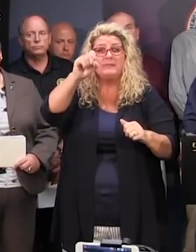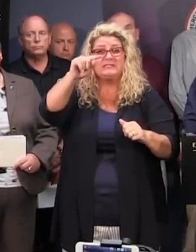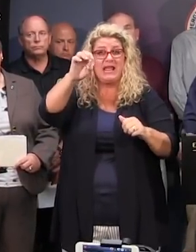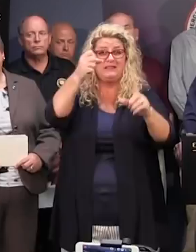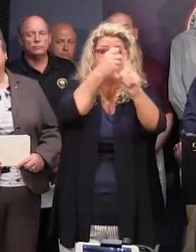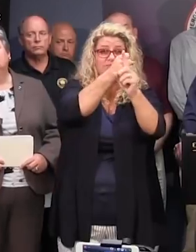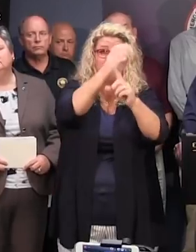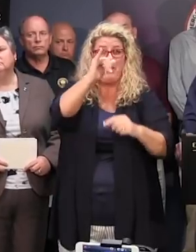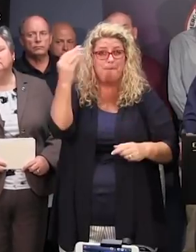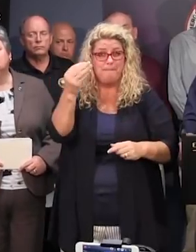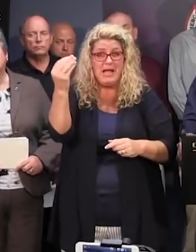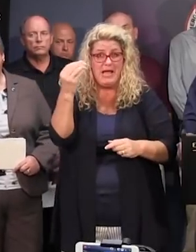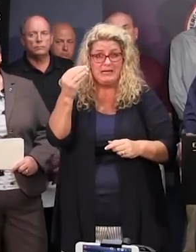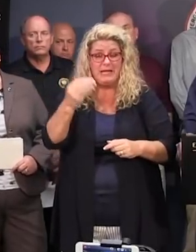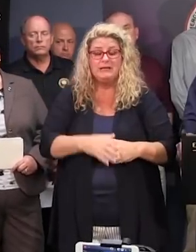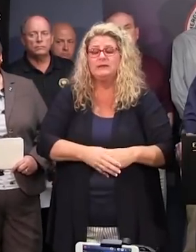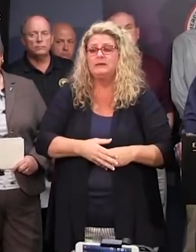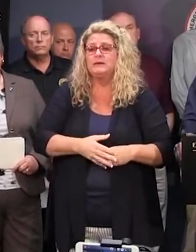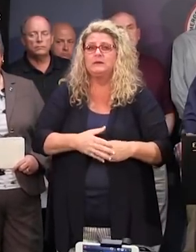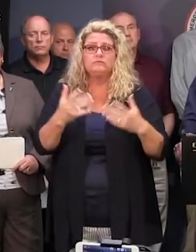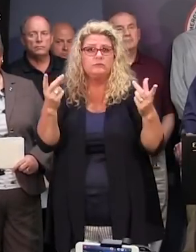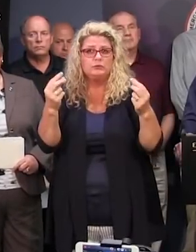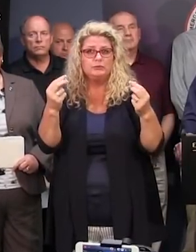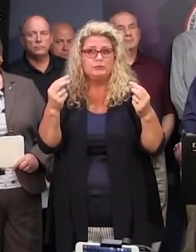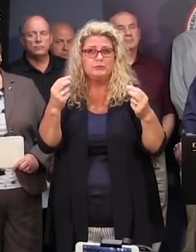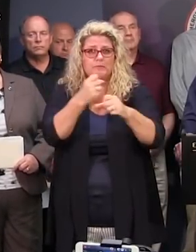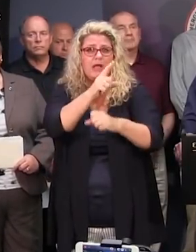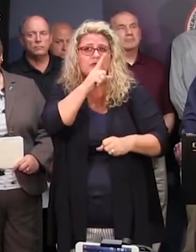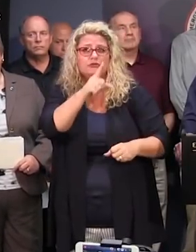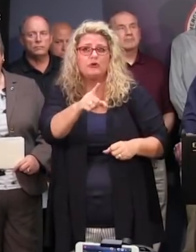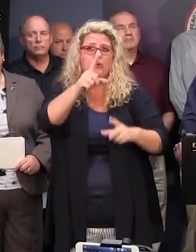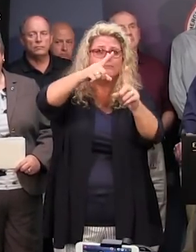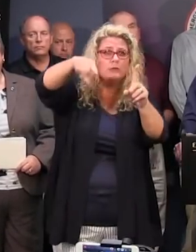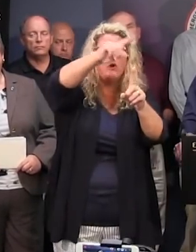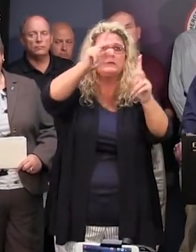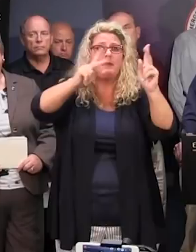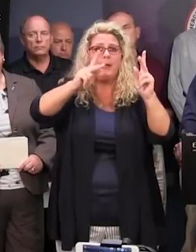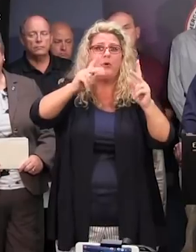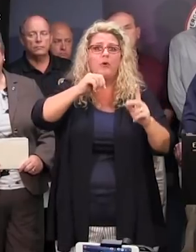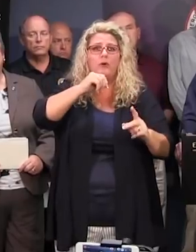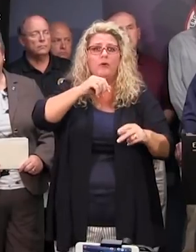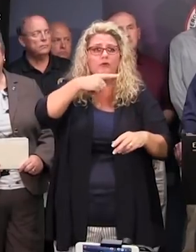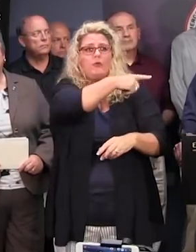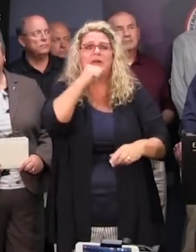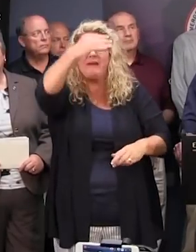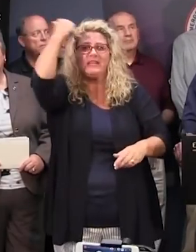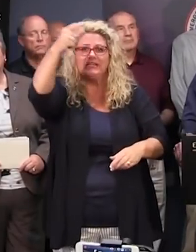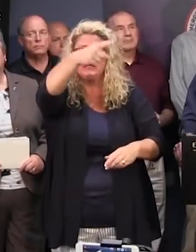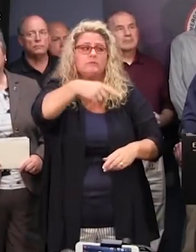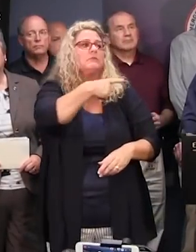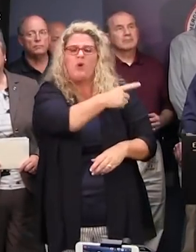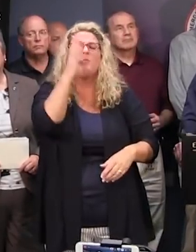Can you talk to about folks up there and assure them that the state's going to have the resources and they won't be forgotten in this? Steve, we'll have the